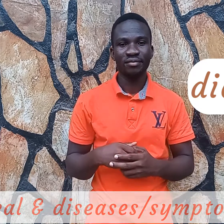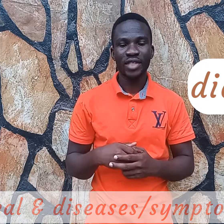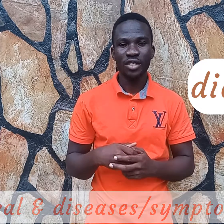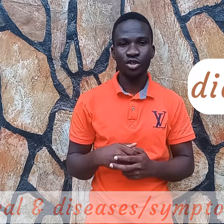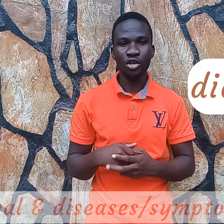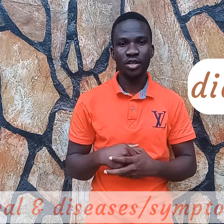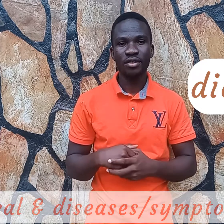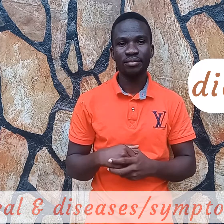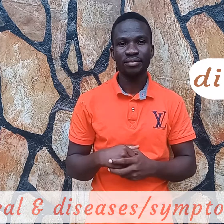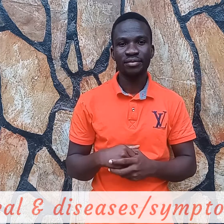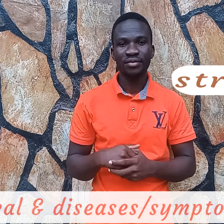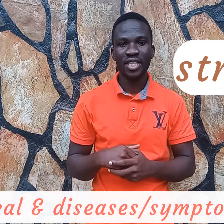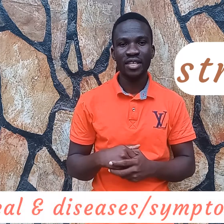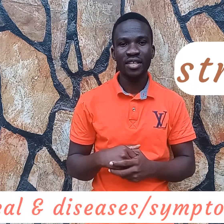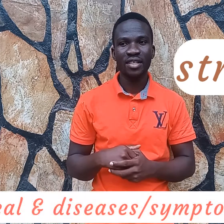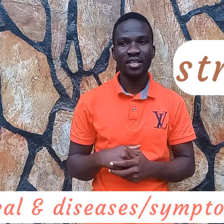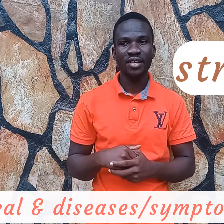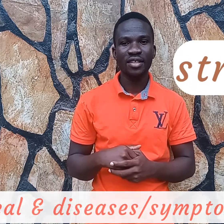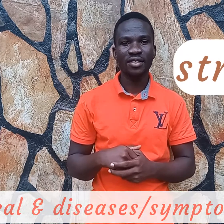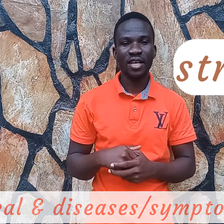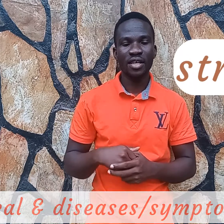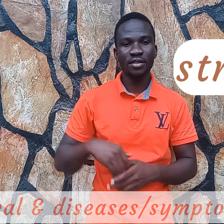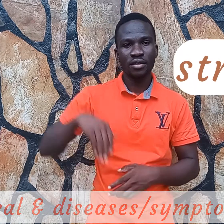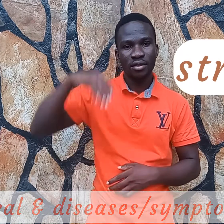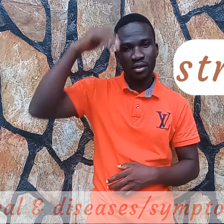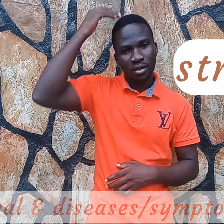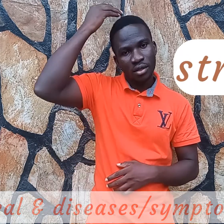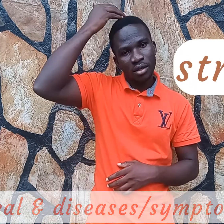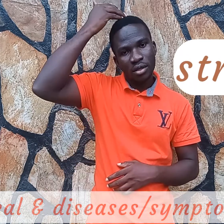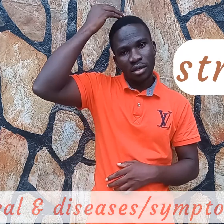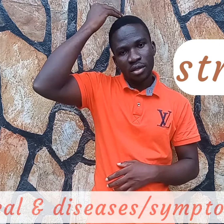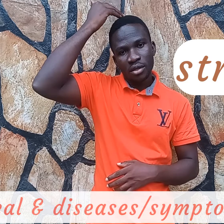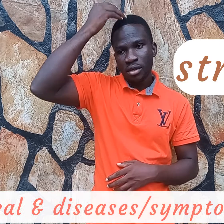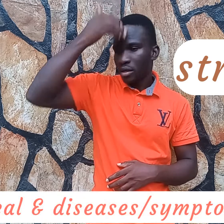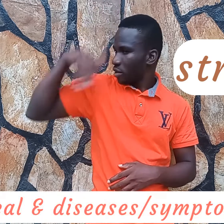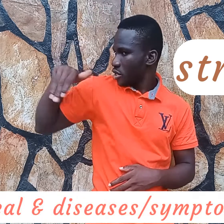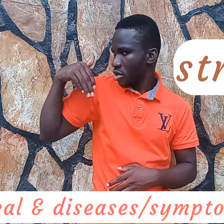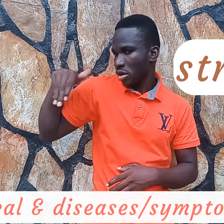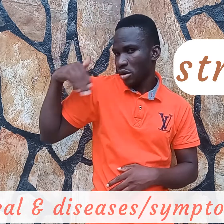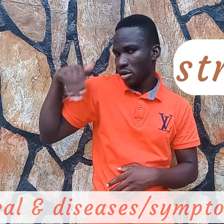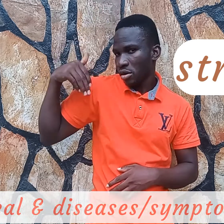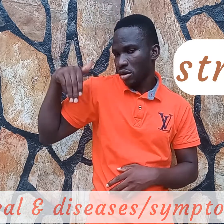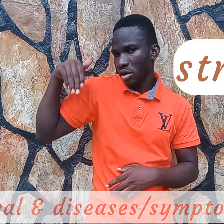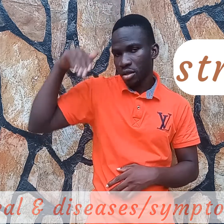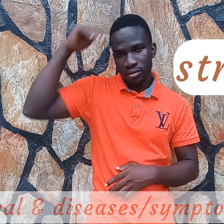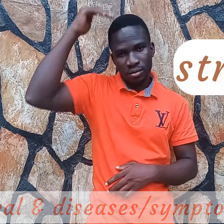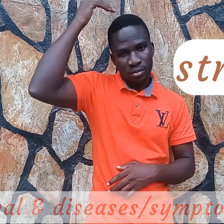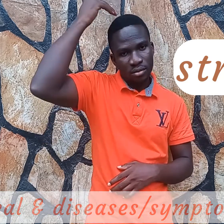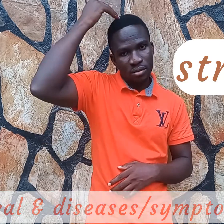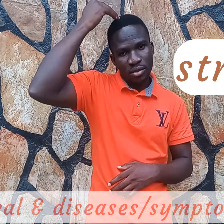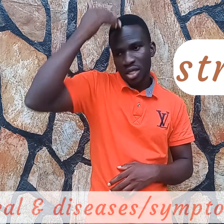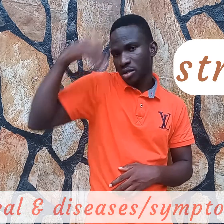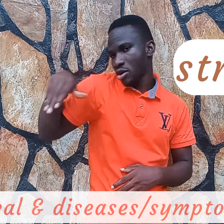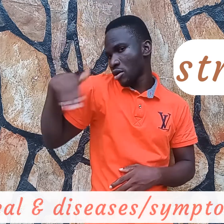stroke assigned stroke stroke